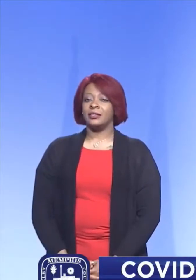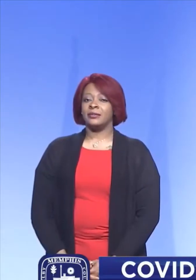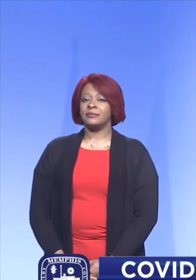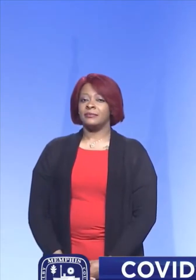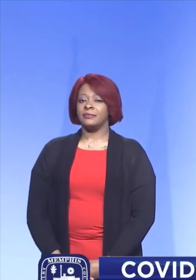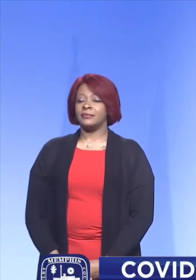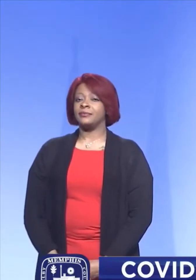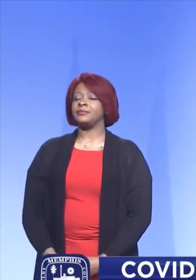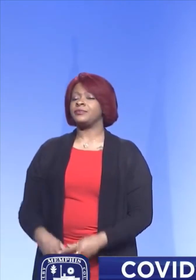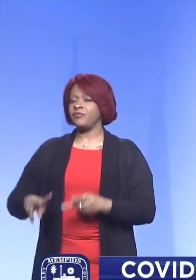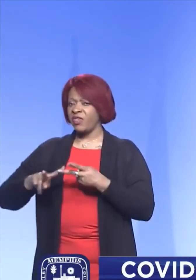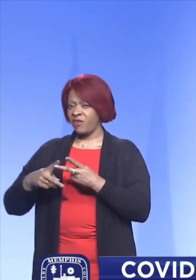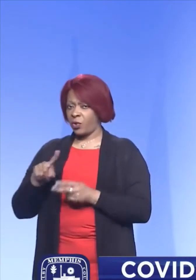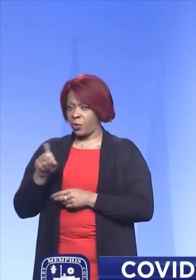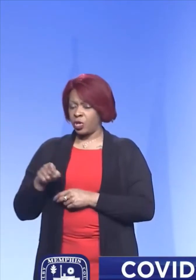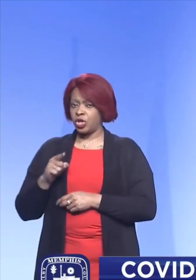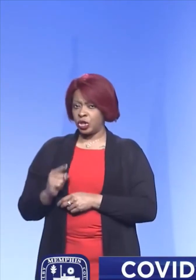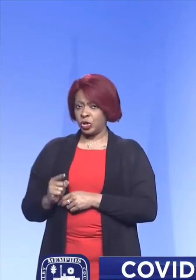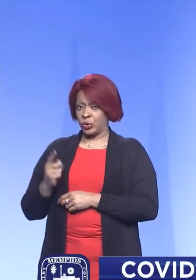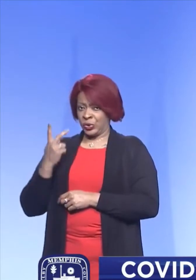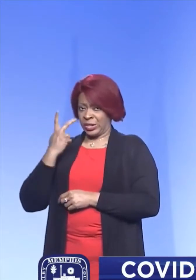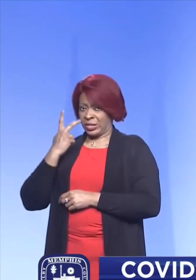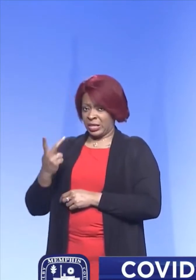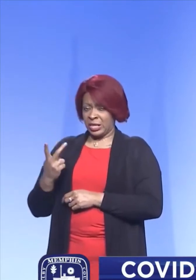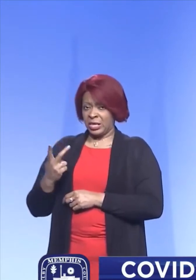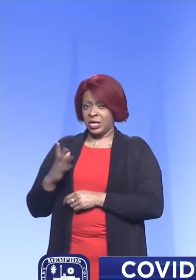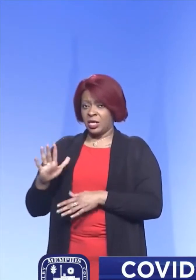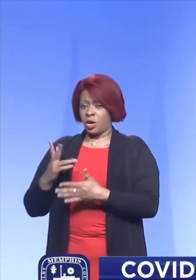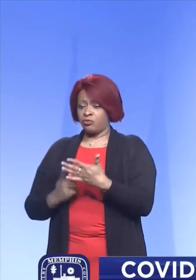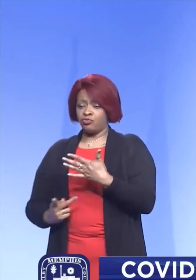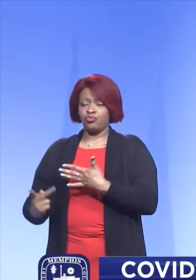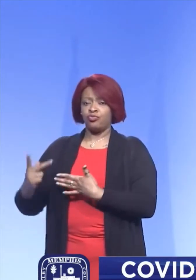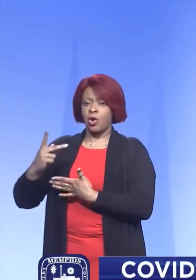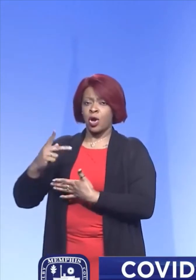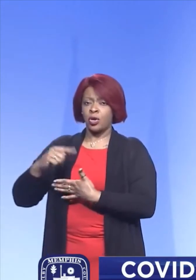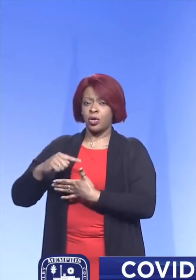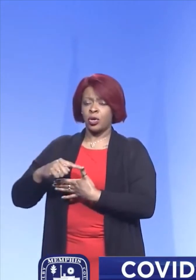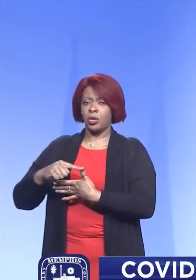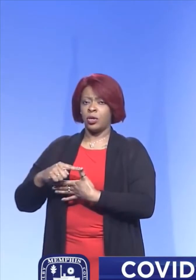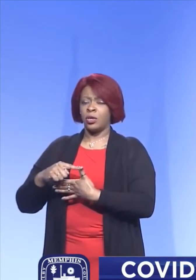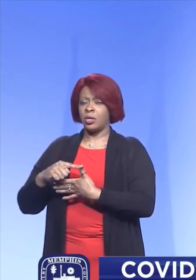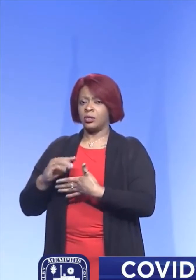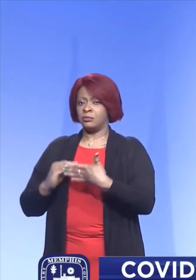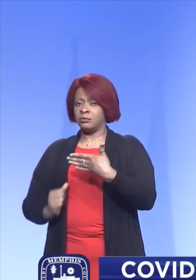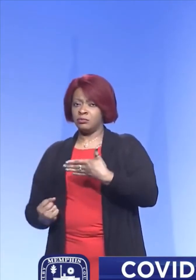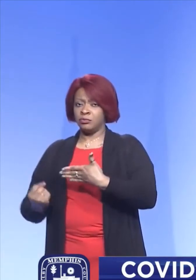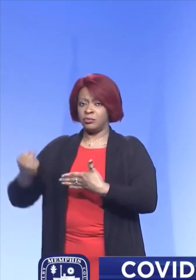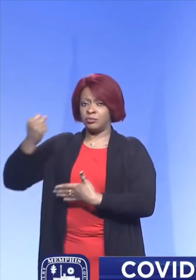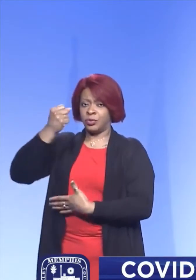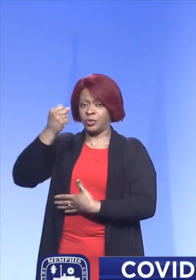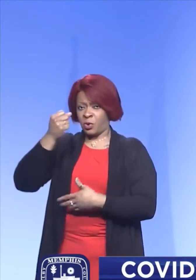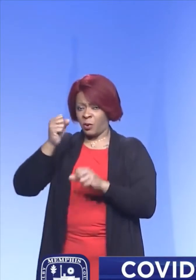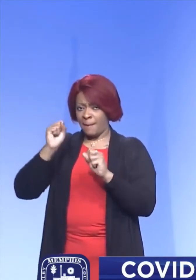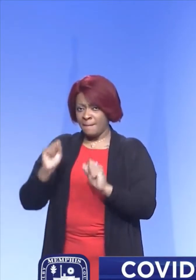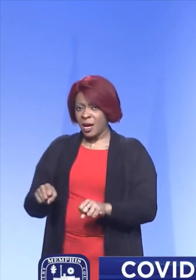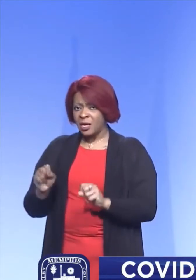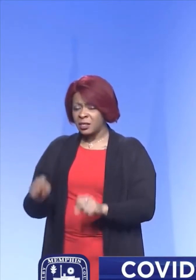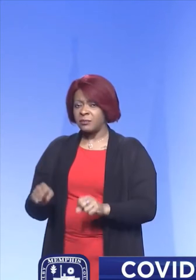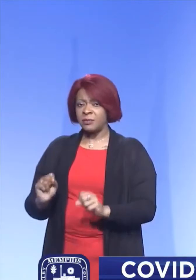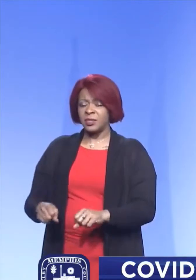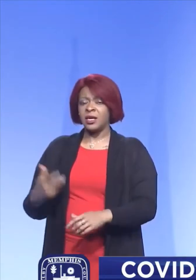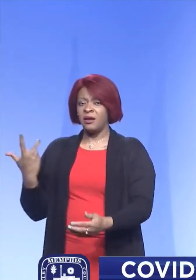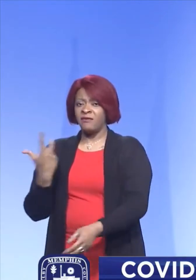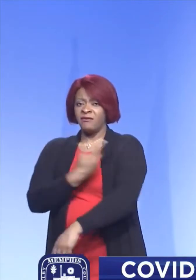As a follow-up, do you see their priority moving up at all, or could they begin getting